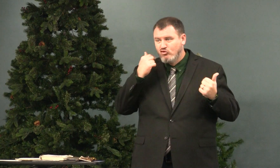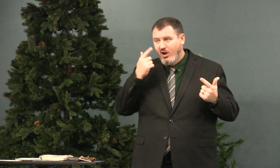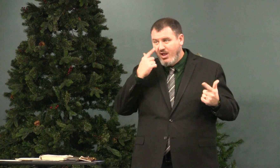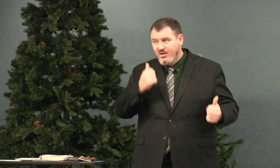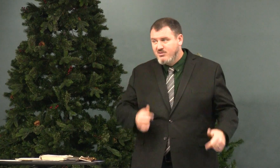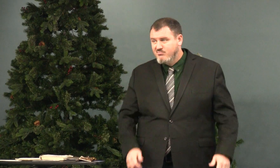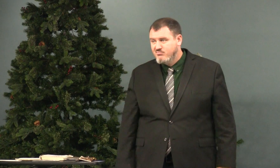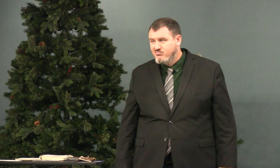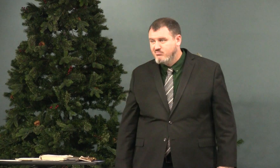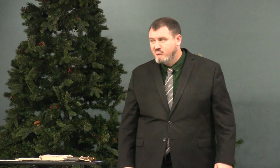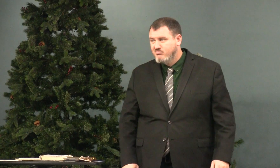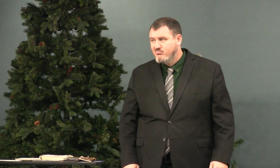And sometimes they cry.